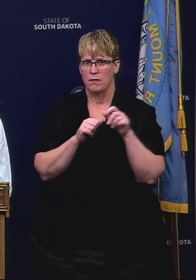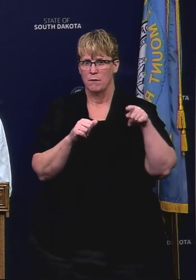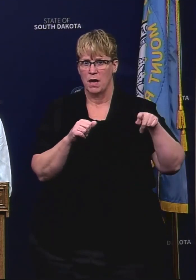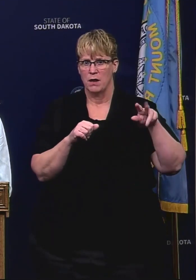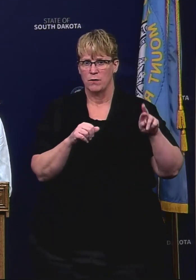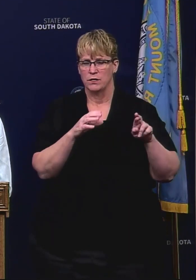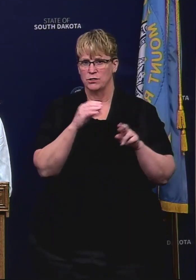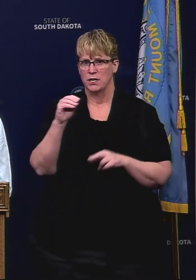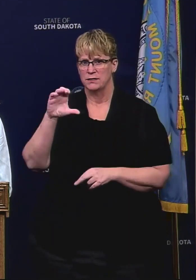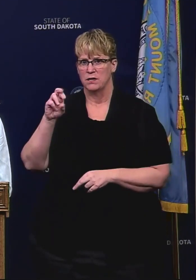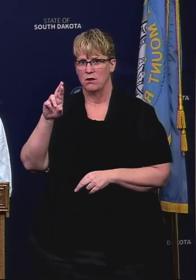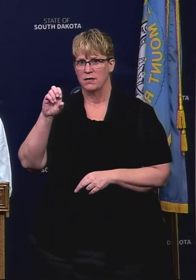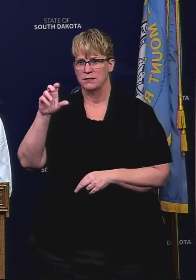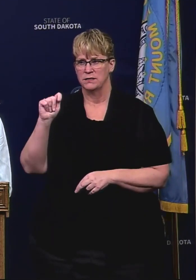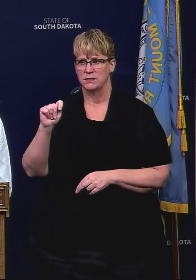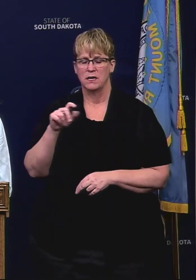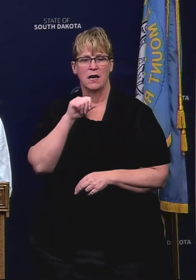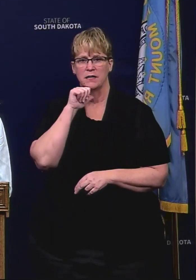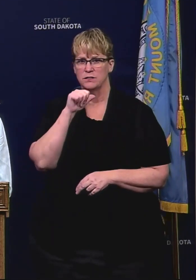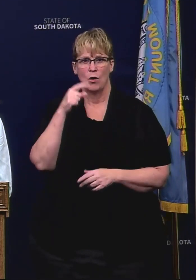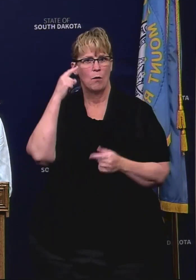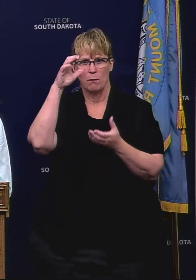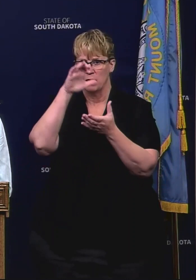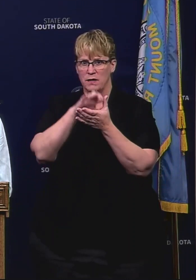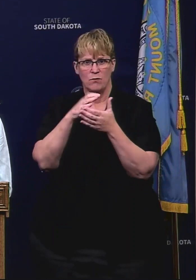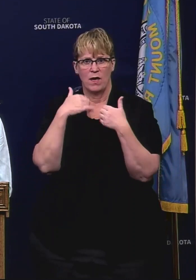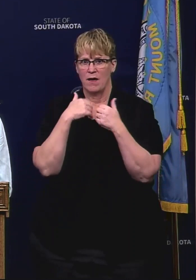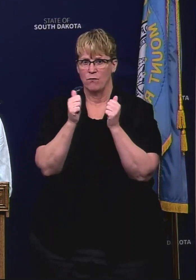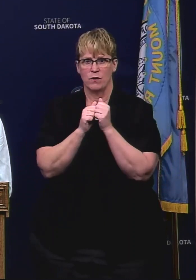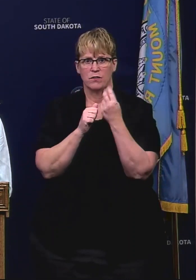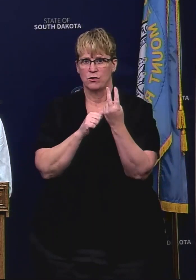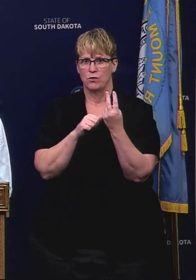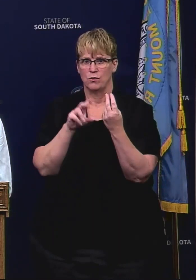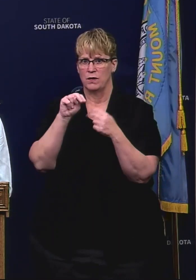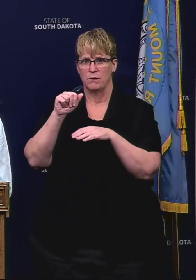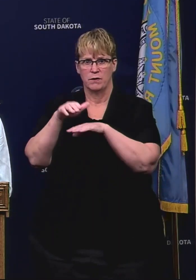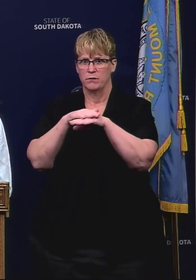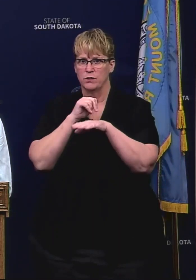i don't believe we have existing agreements in place with those two tribes